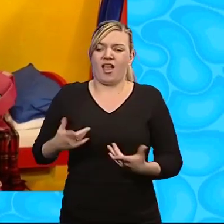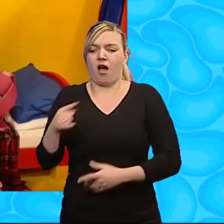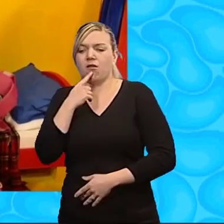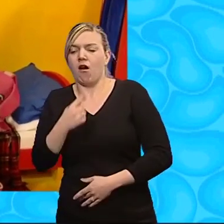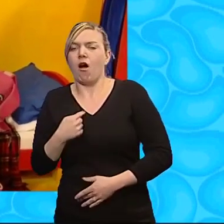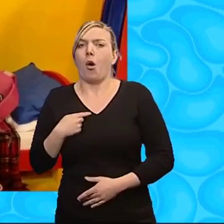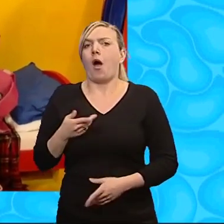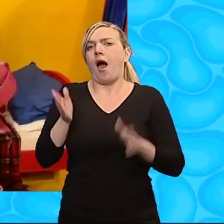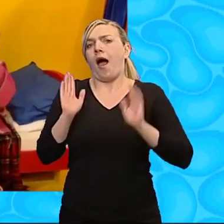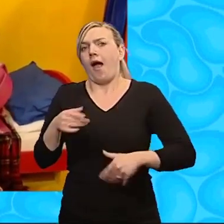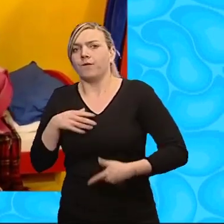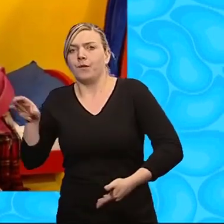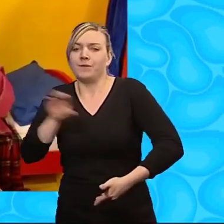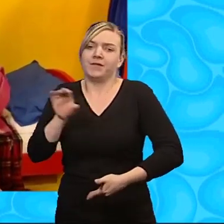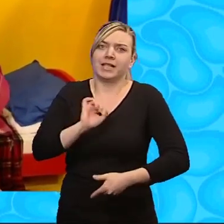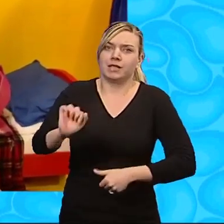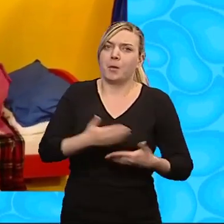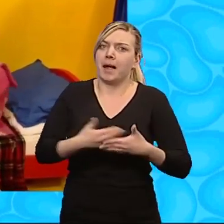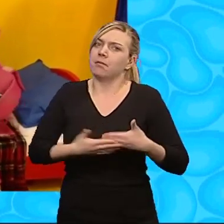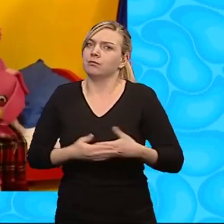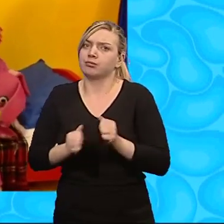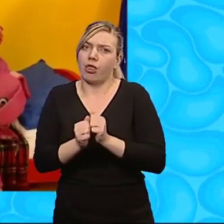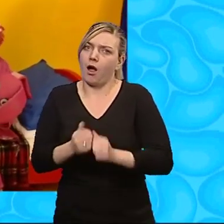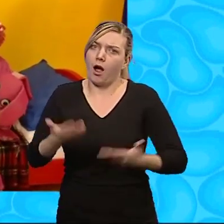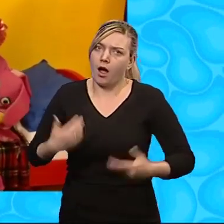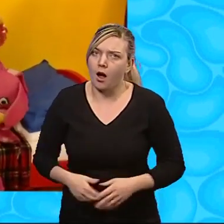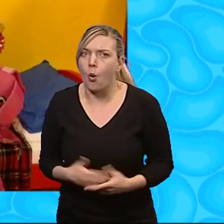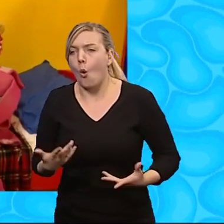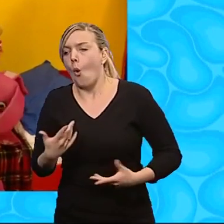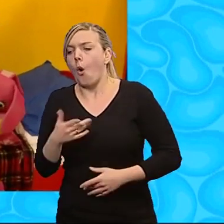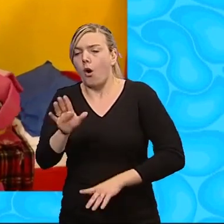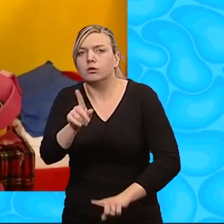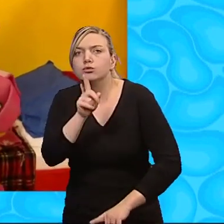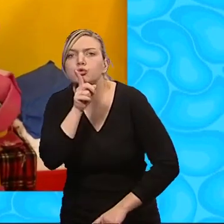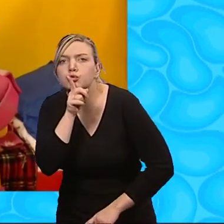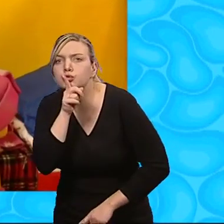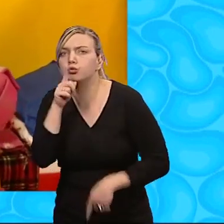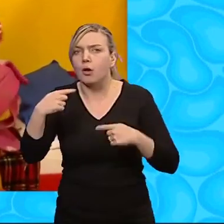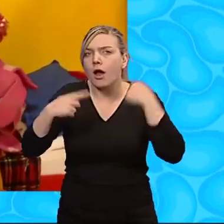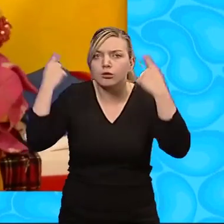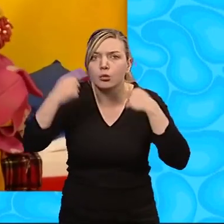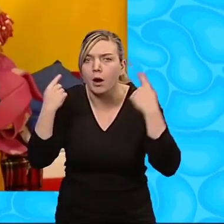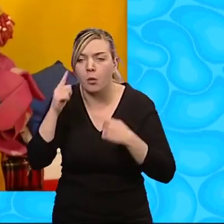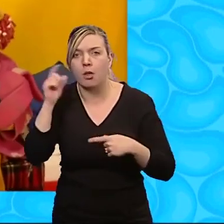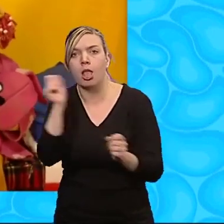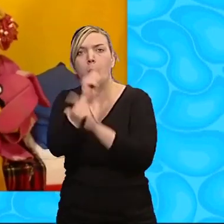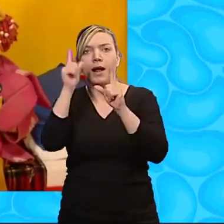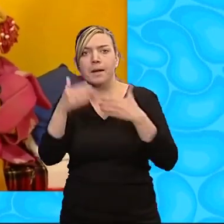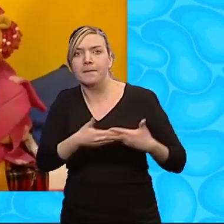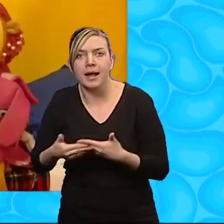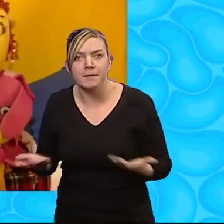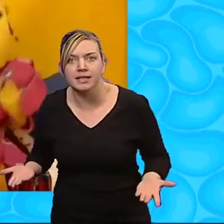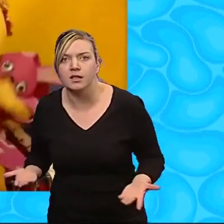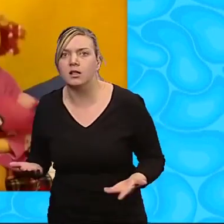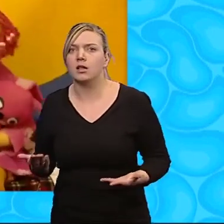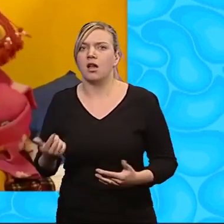she always says, I've just got to feed your baby brother. Don't make a noise Fizz. You'll wake your baby brother up.